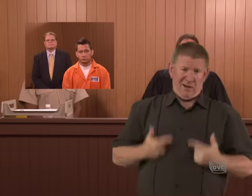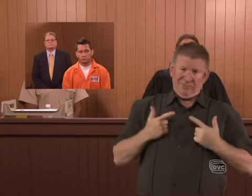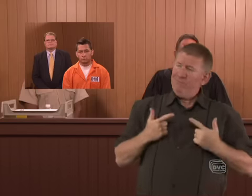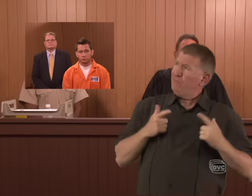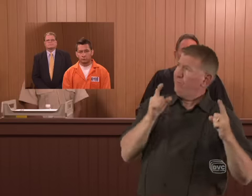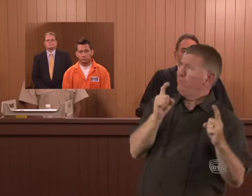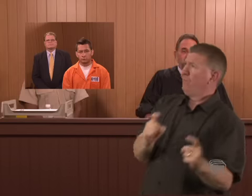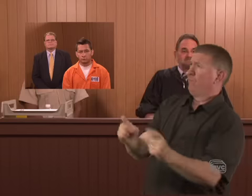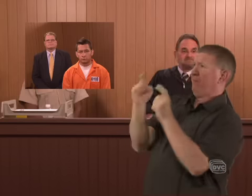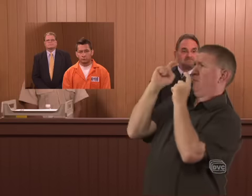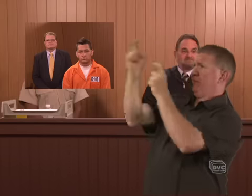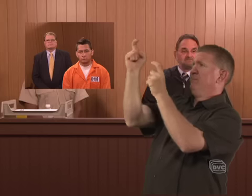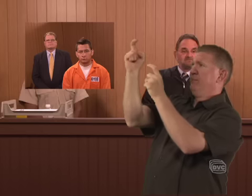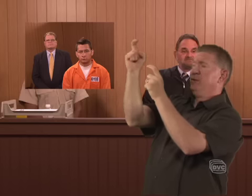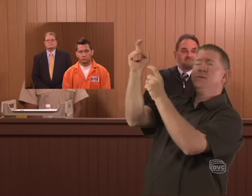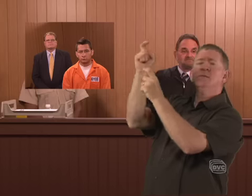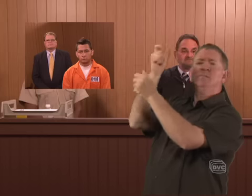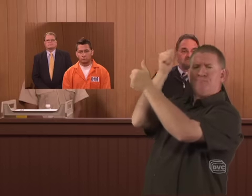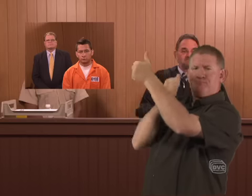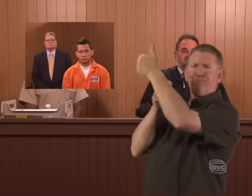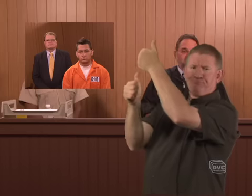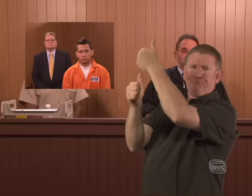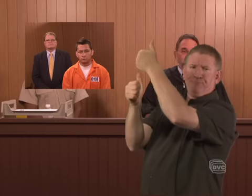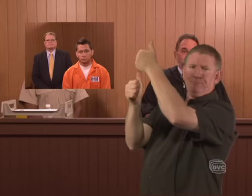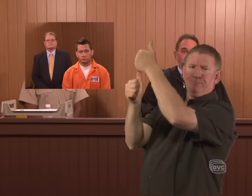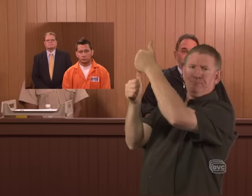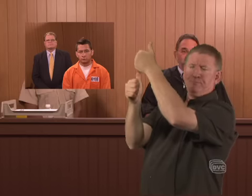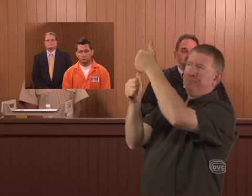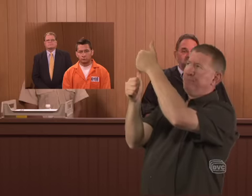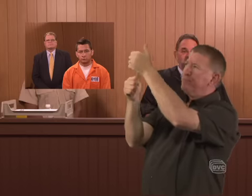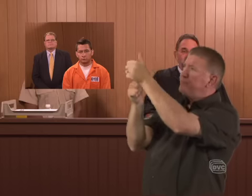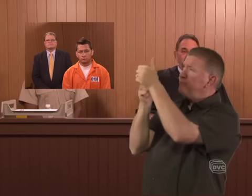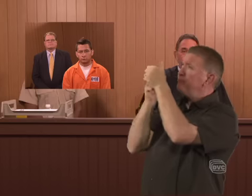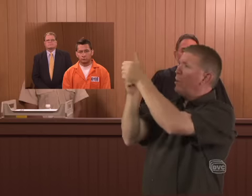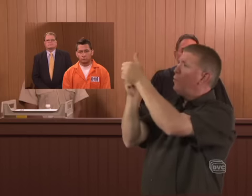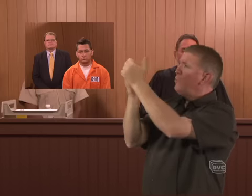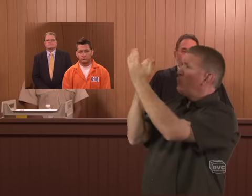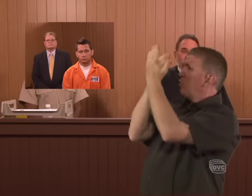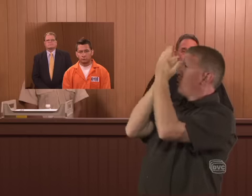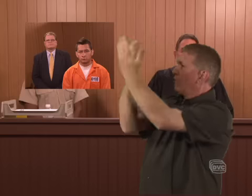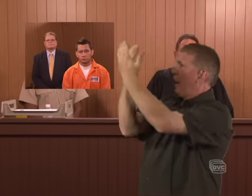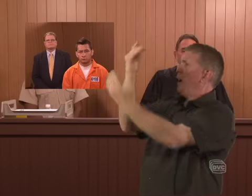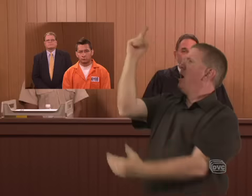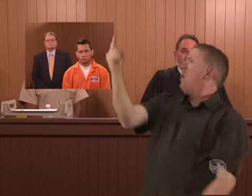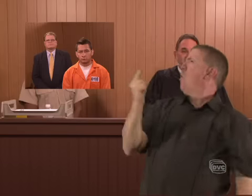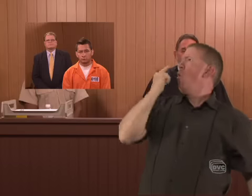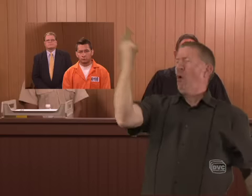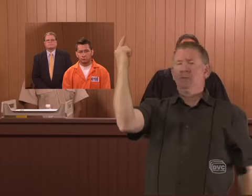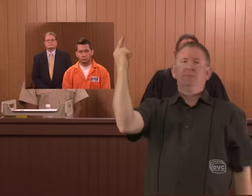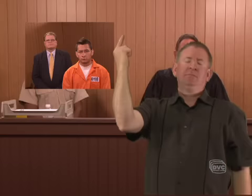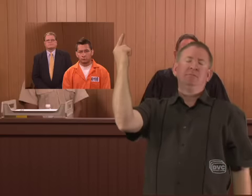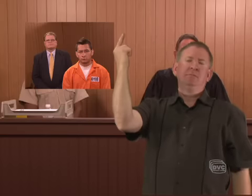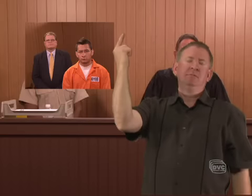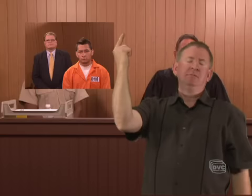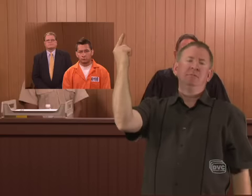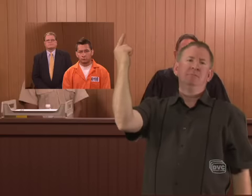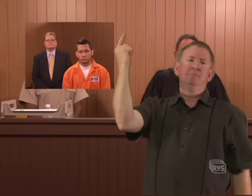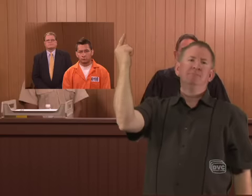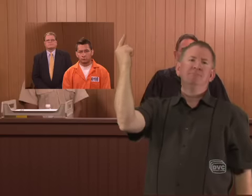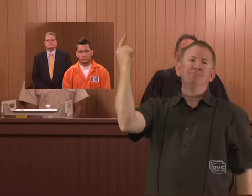that during your life you submit yourself to God and follow him. Let him become the Lord of your